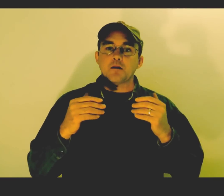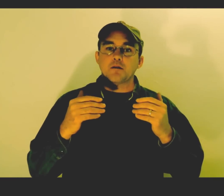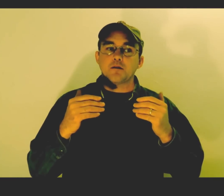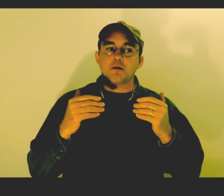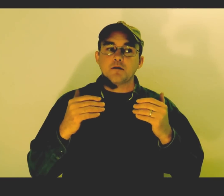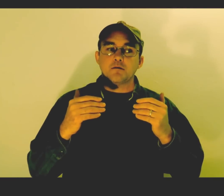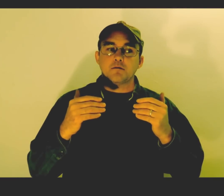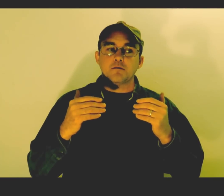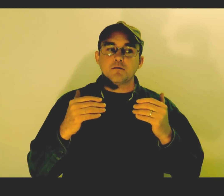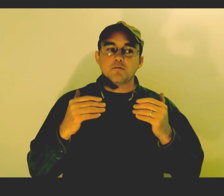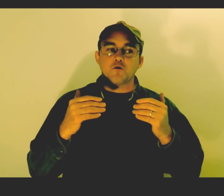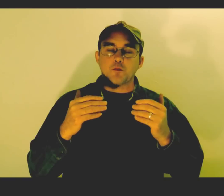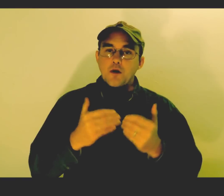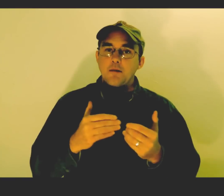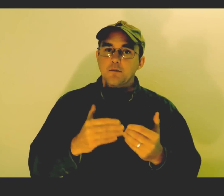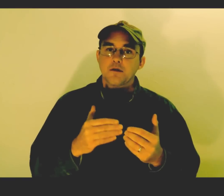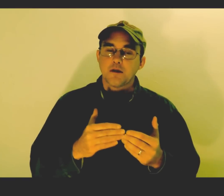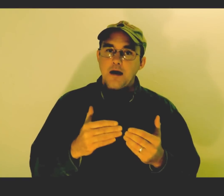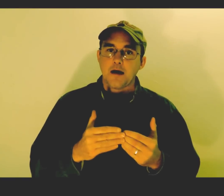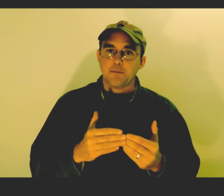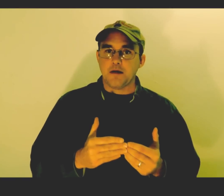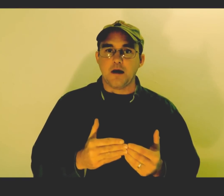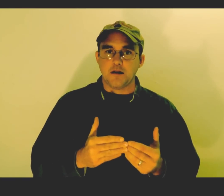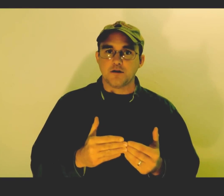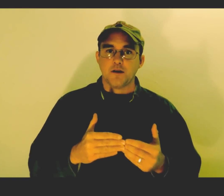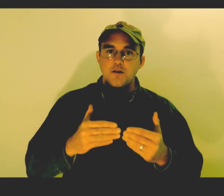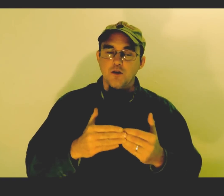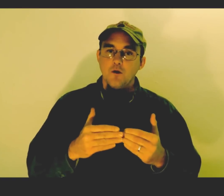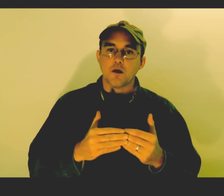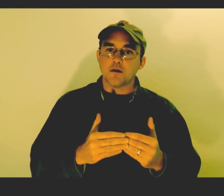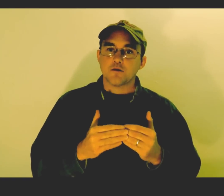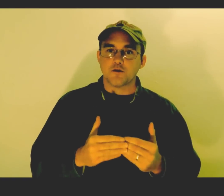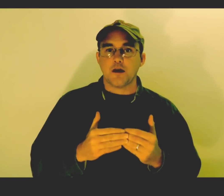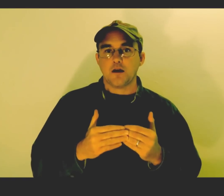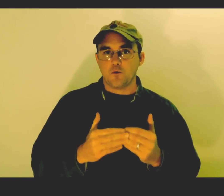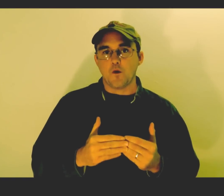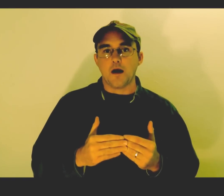problem is the high pH, and they don't understand why.